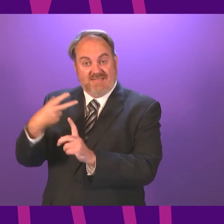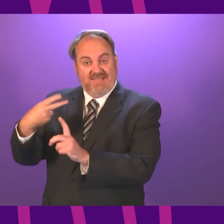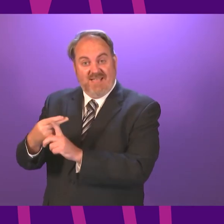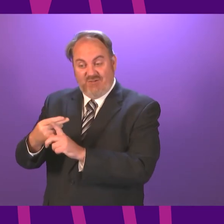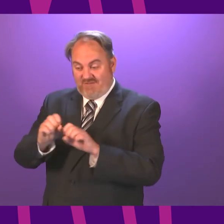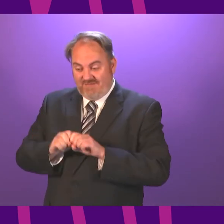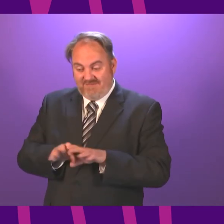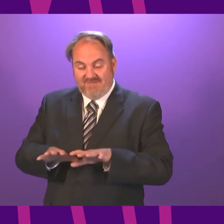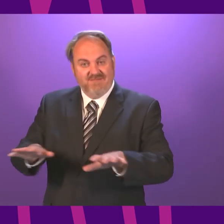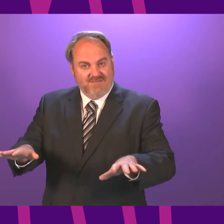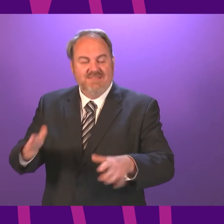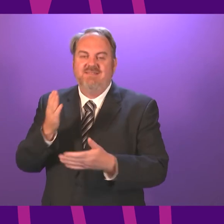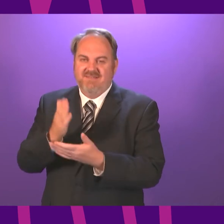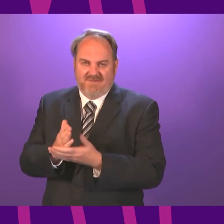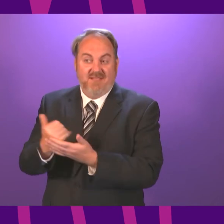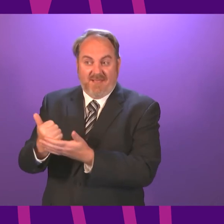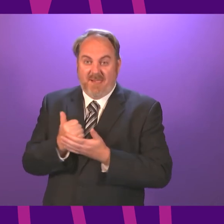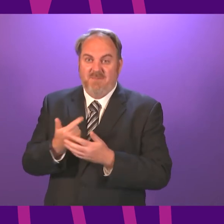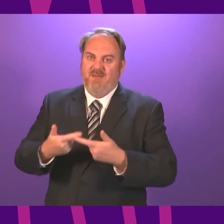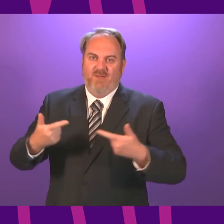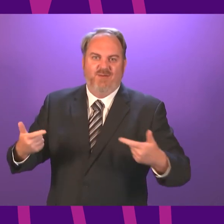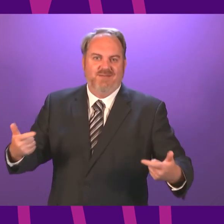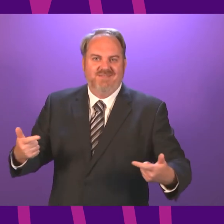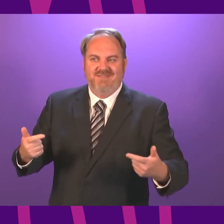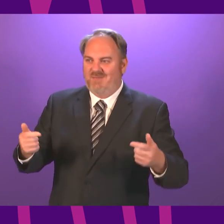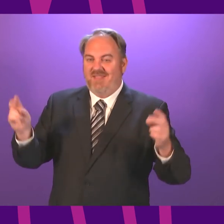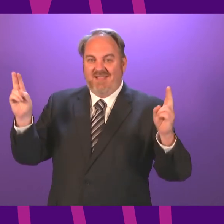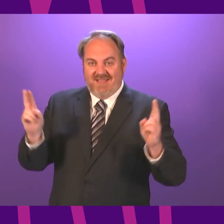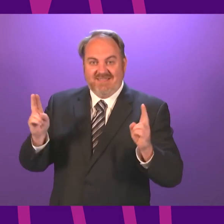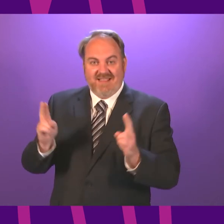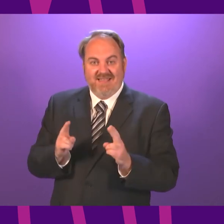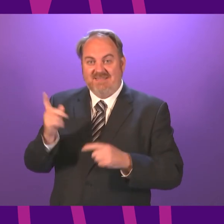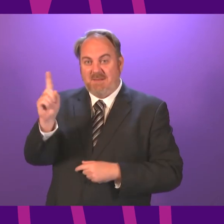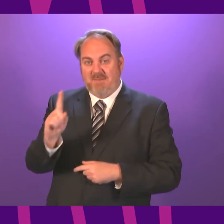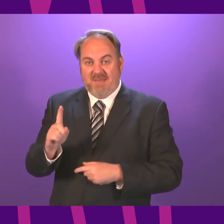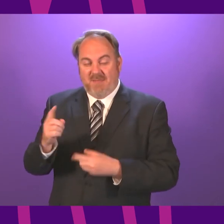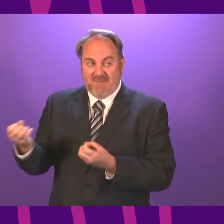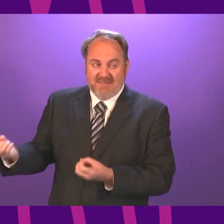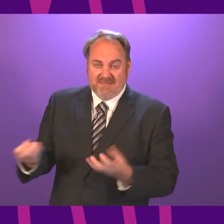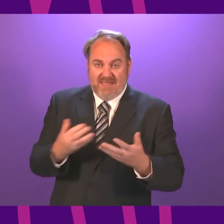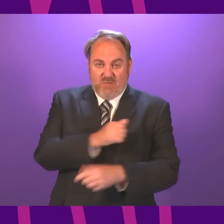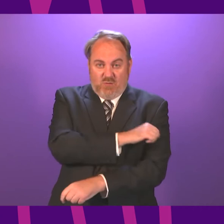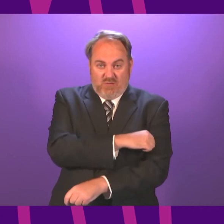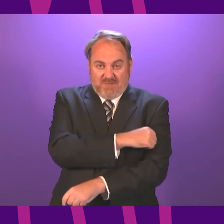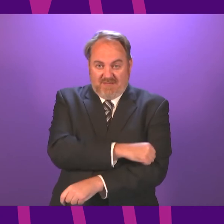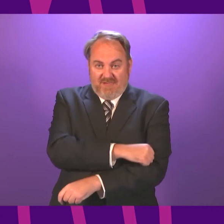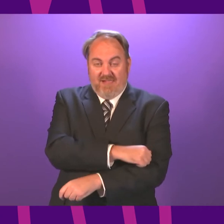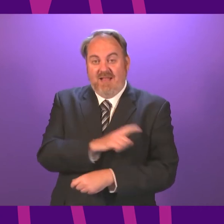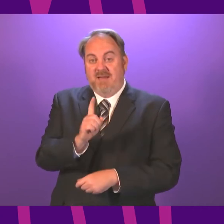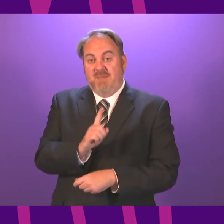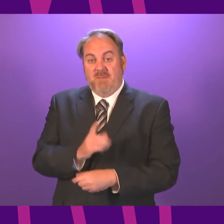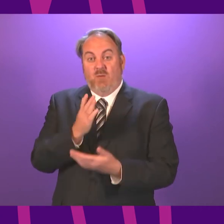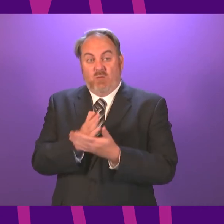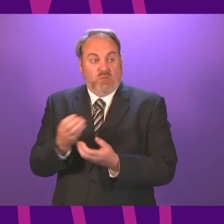vaccination is reducing the harm of the virus. And that is both in terms of reducing the numbers of people going to hospital and the length of time people are in